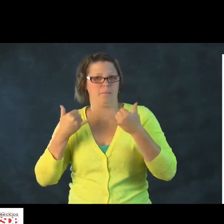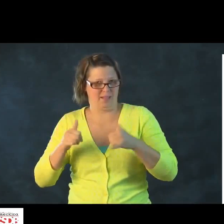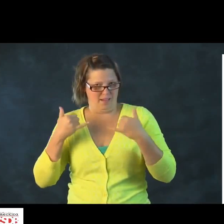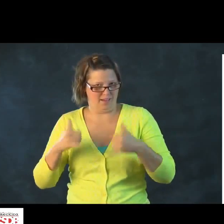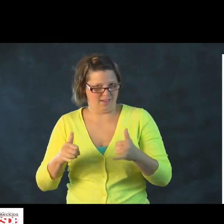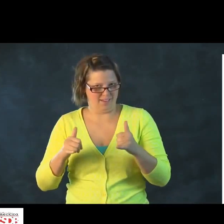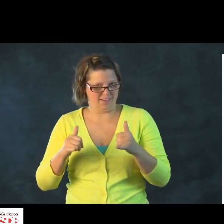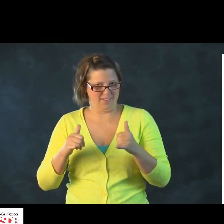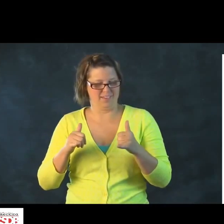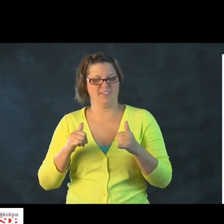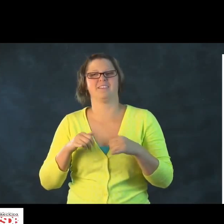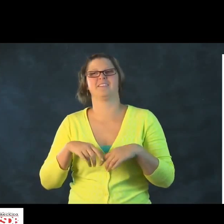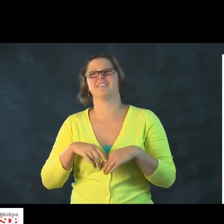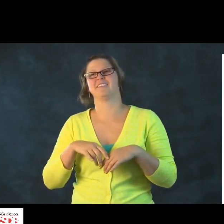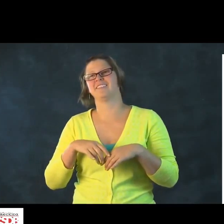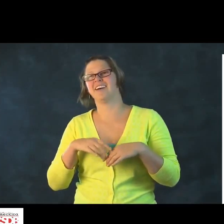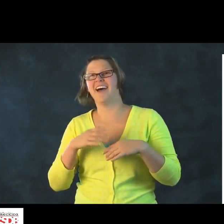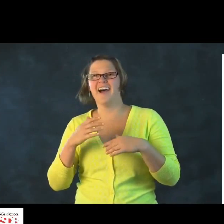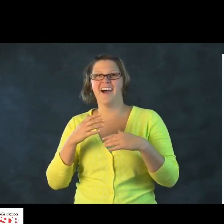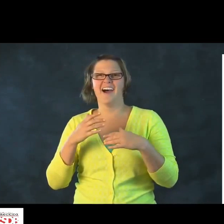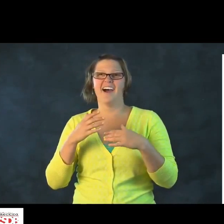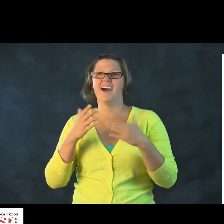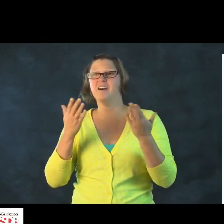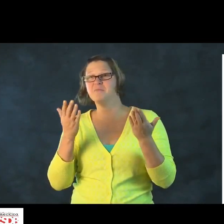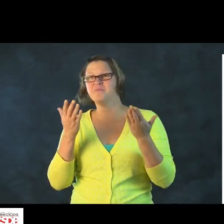You use that language to model the play.